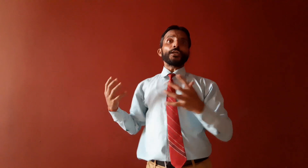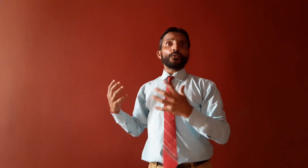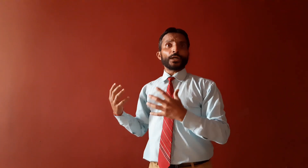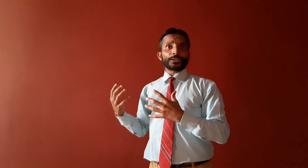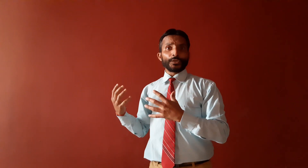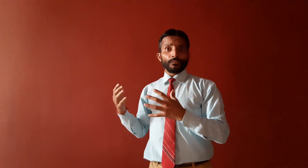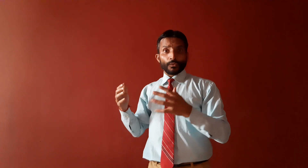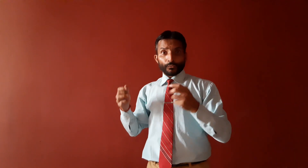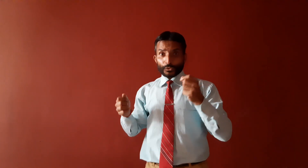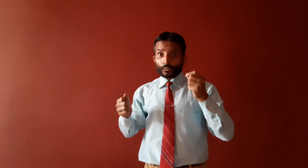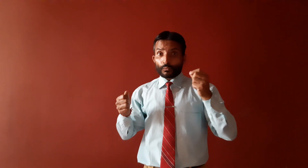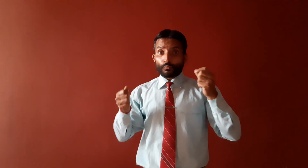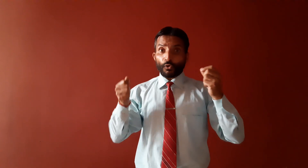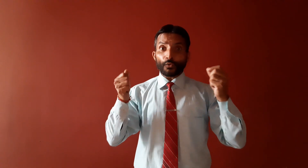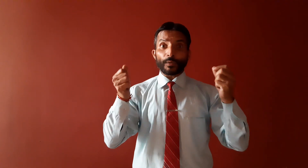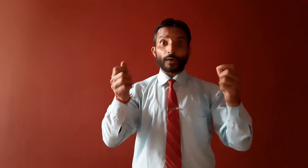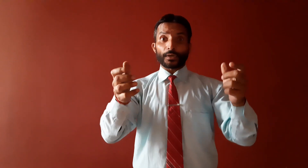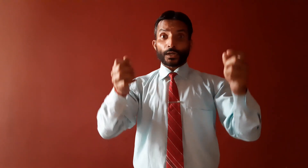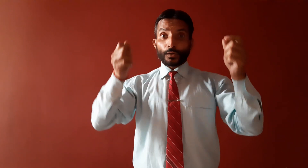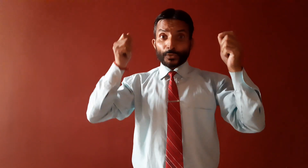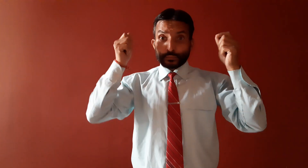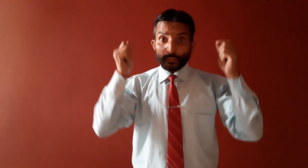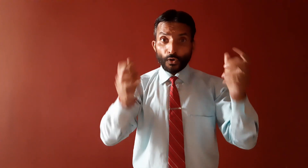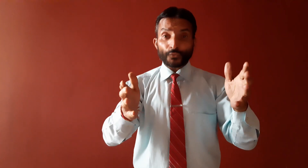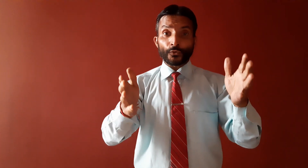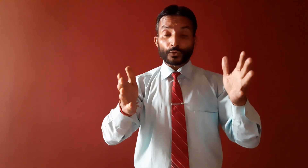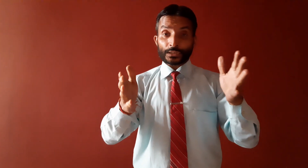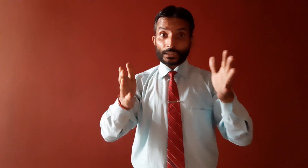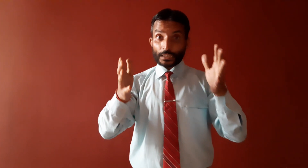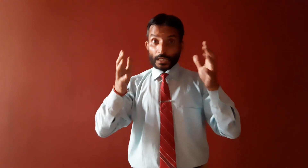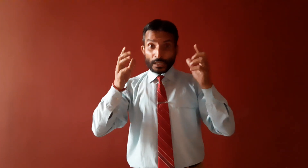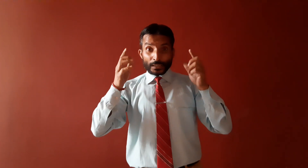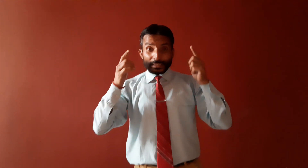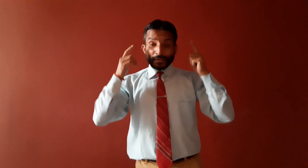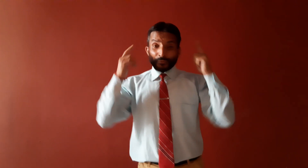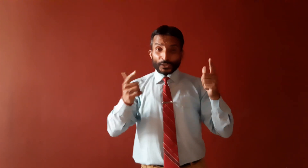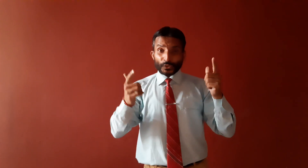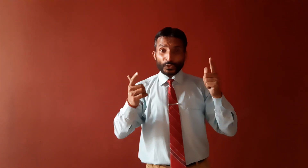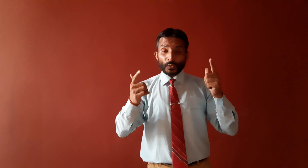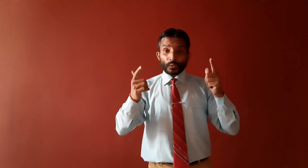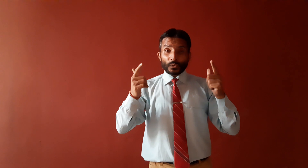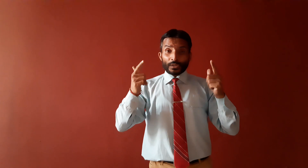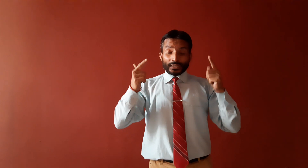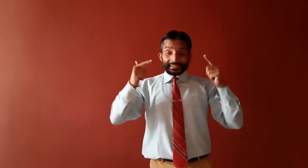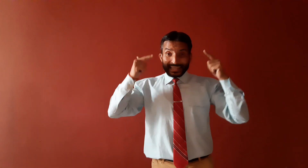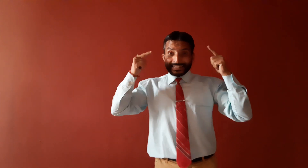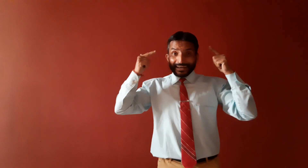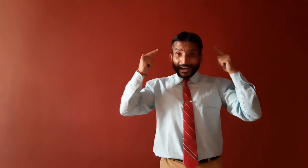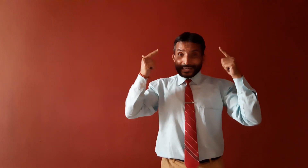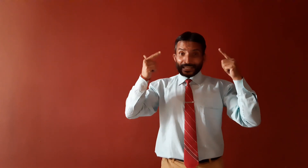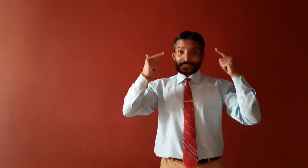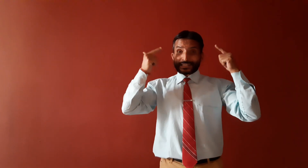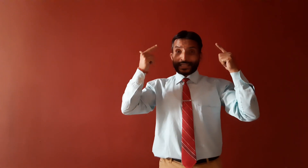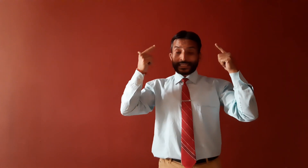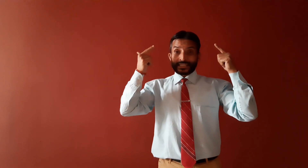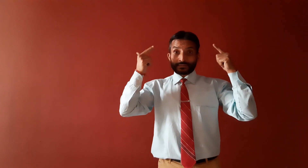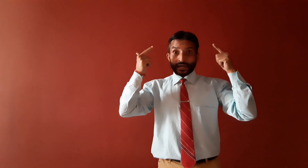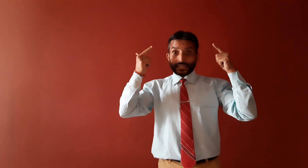towards him with more power, with more force. Then what to do? Then, the idea strikes in his mind.